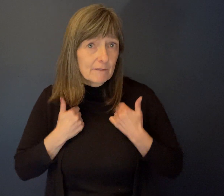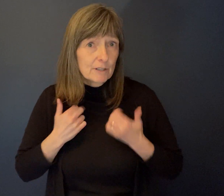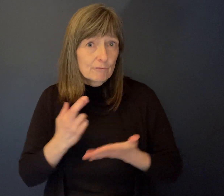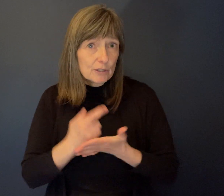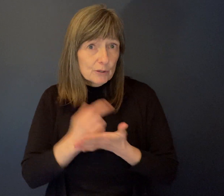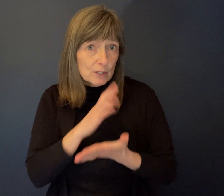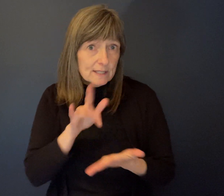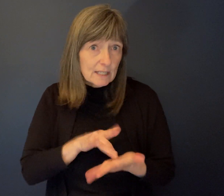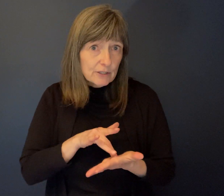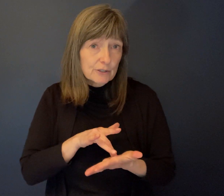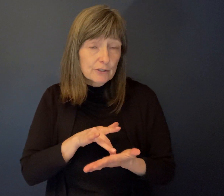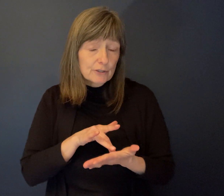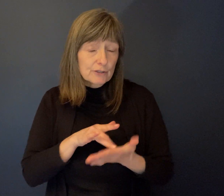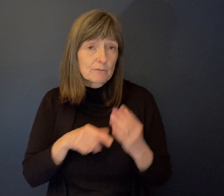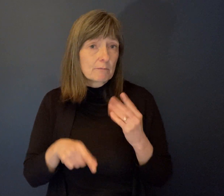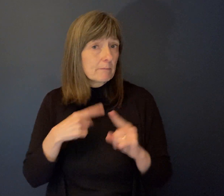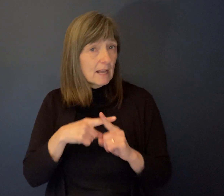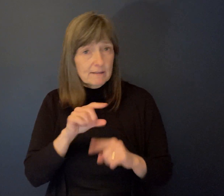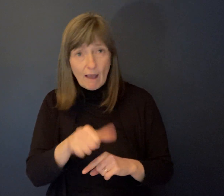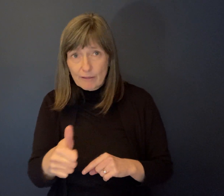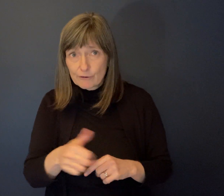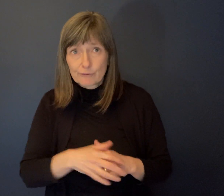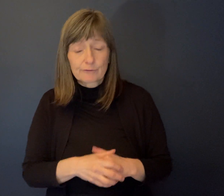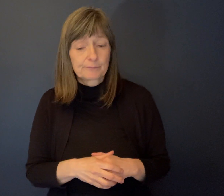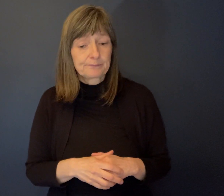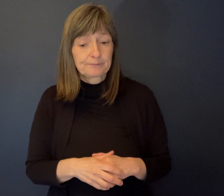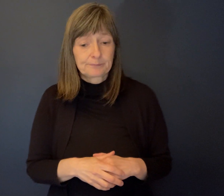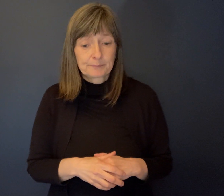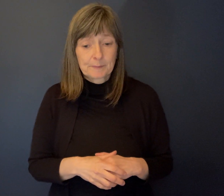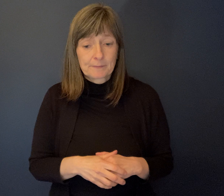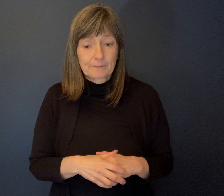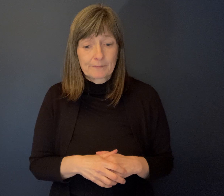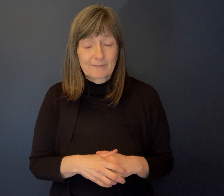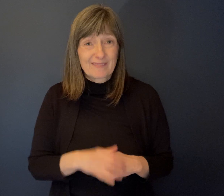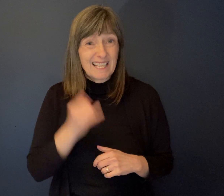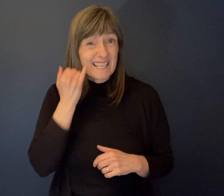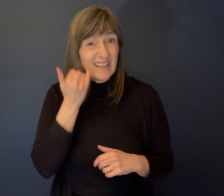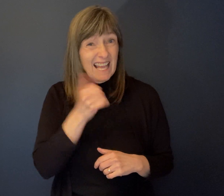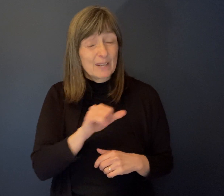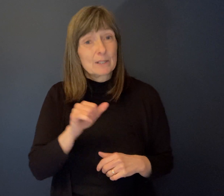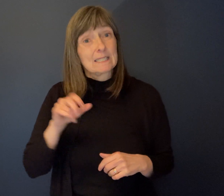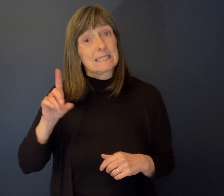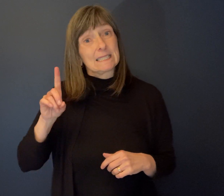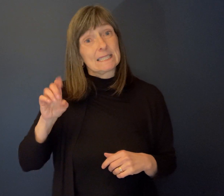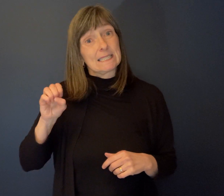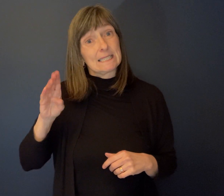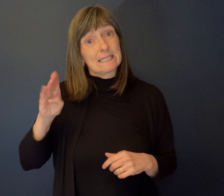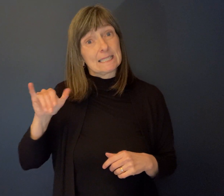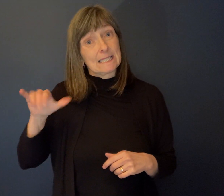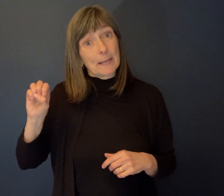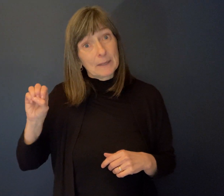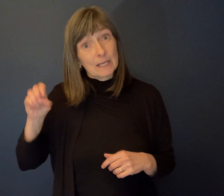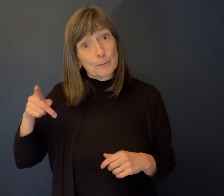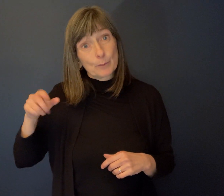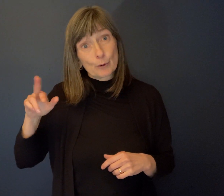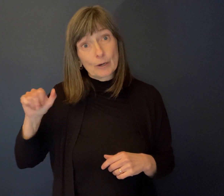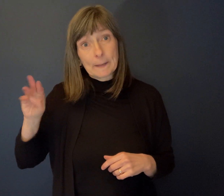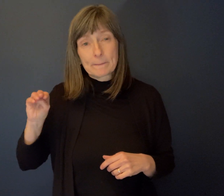that. Um, I think if you were to ask anybody, they will tell you Debbie Prem was involved with pretty well everything. Yeah. With any